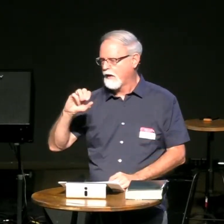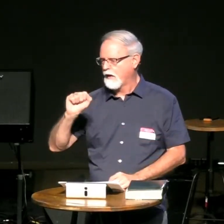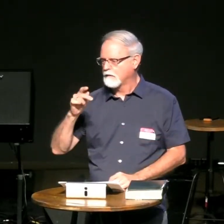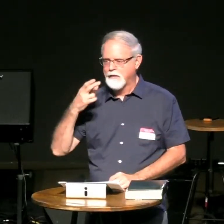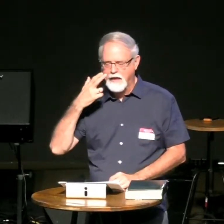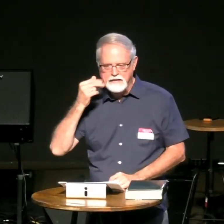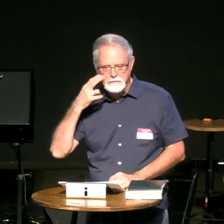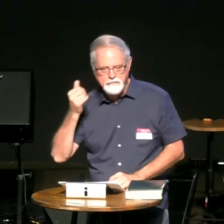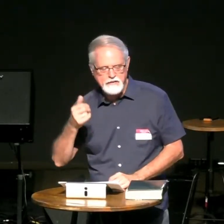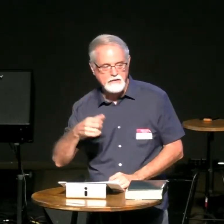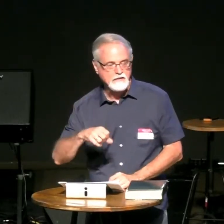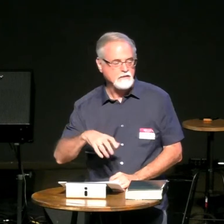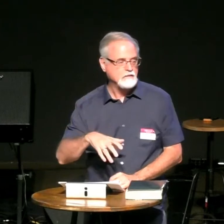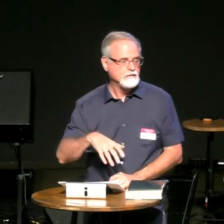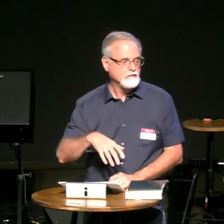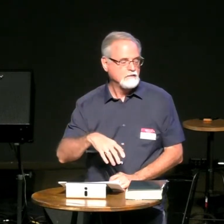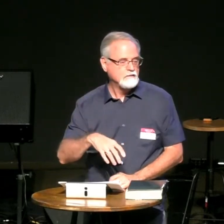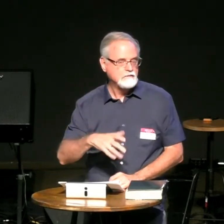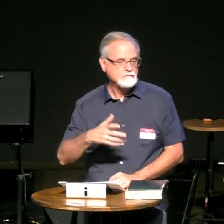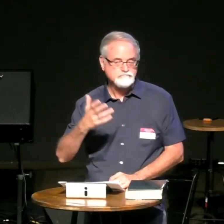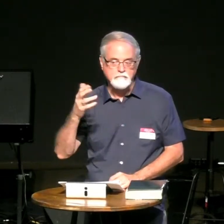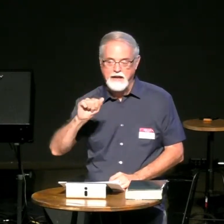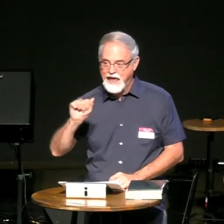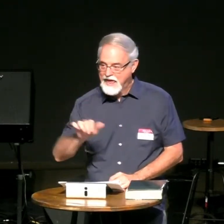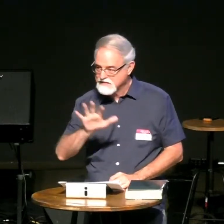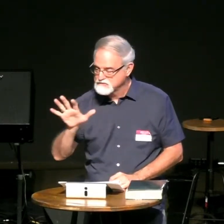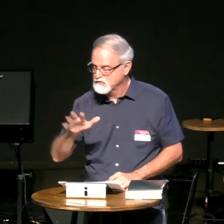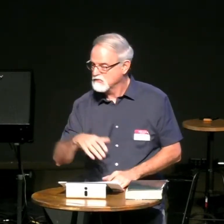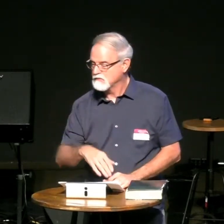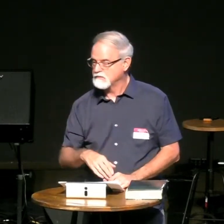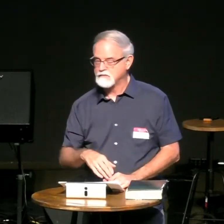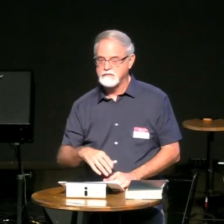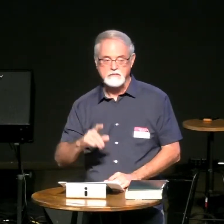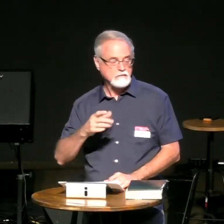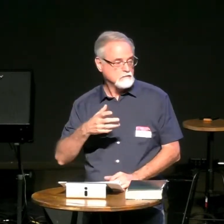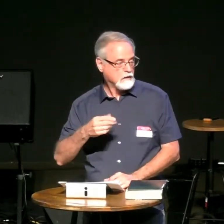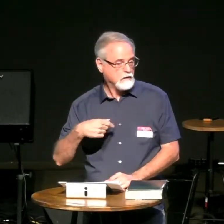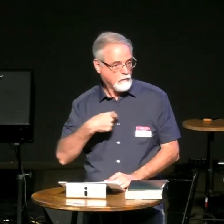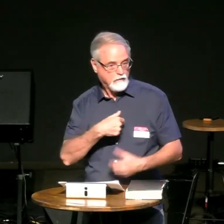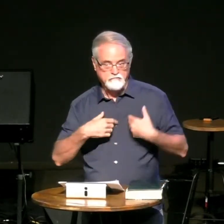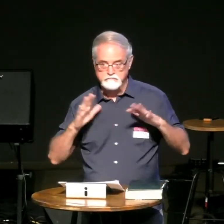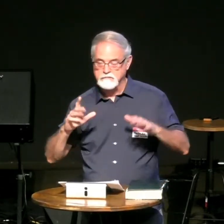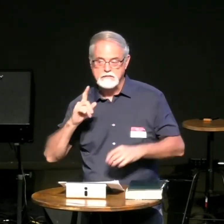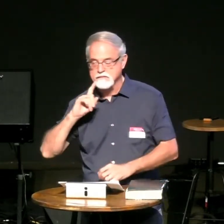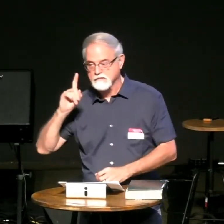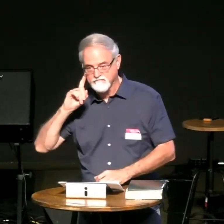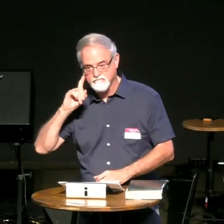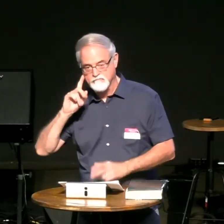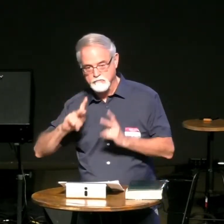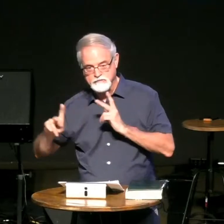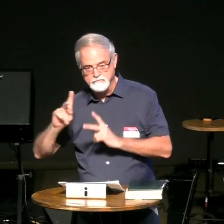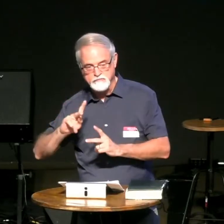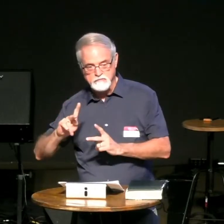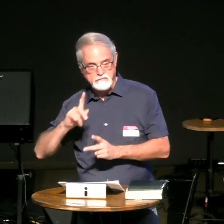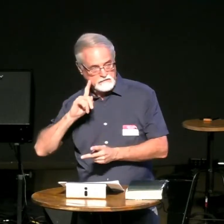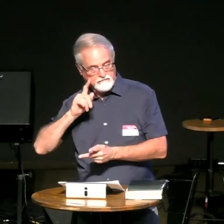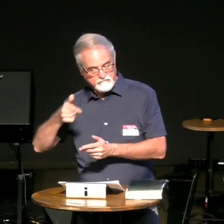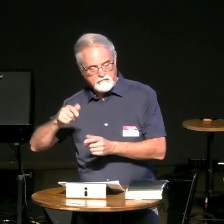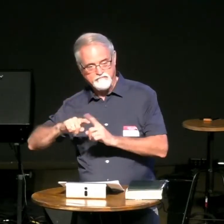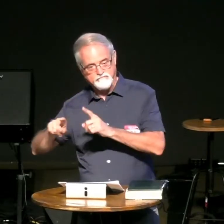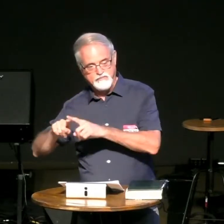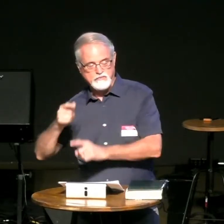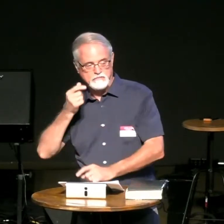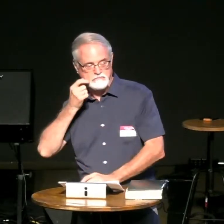spanish speaker right now we or hispanic if i say it properly we have asians in our room we have deaf in our